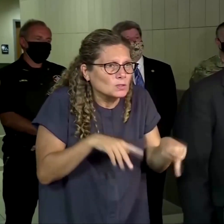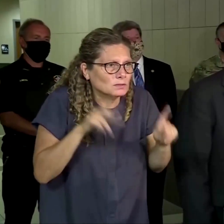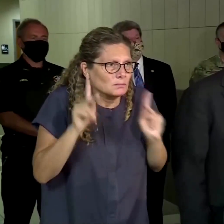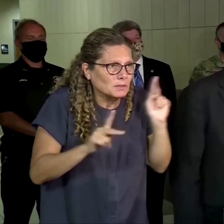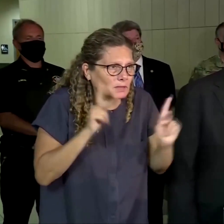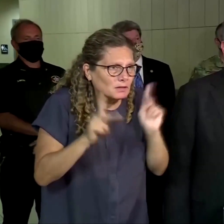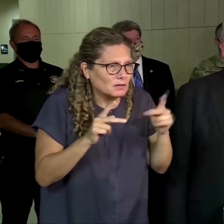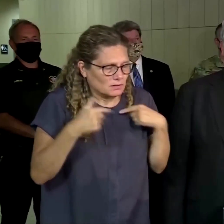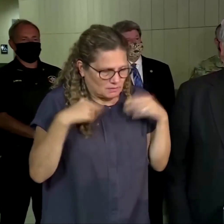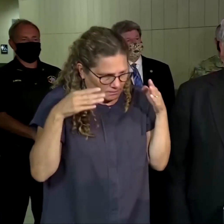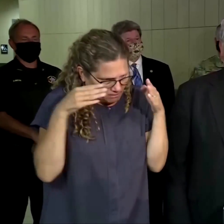focus on.